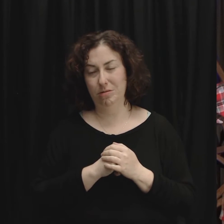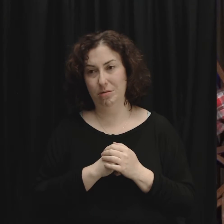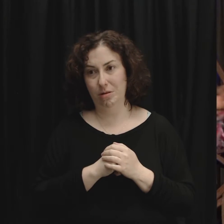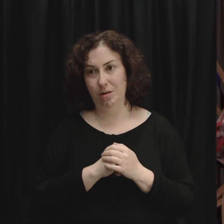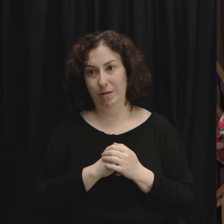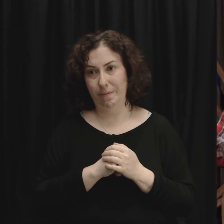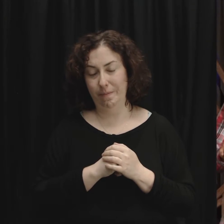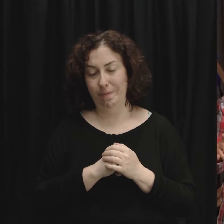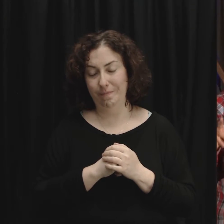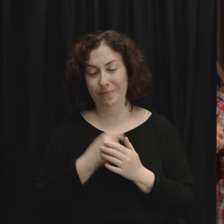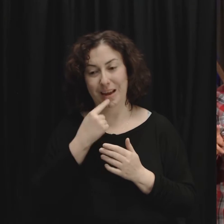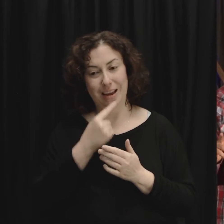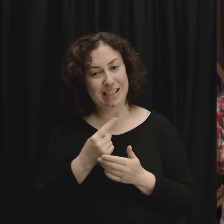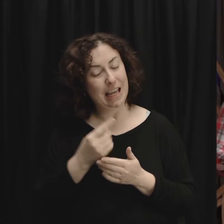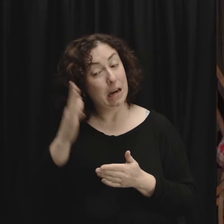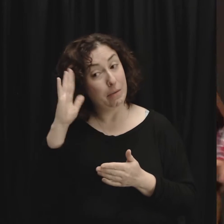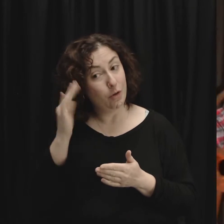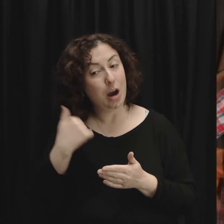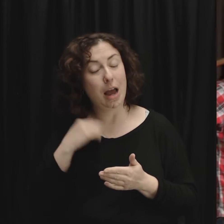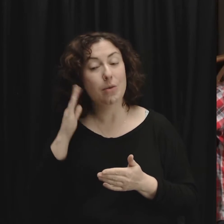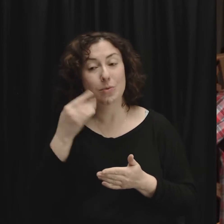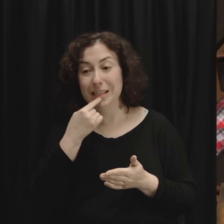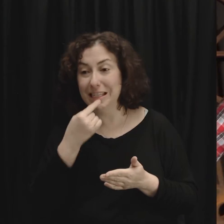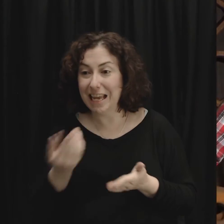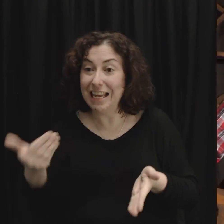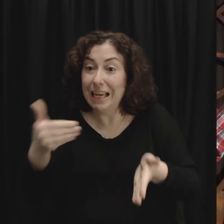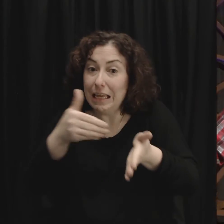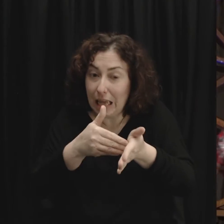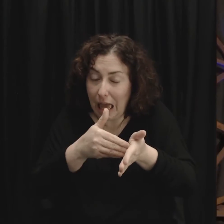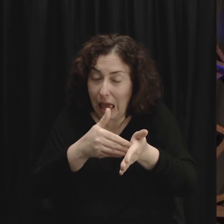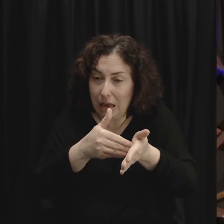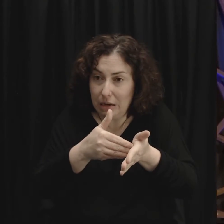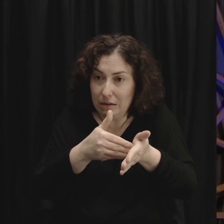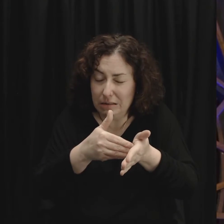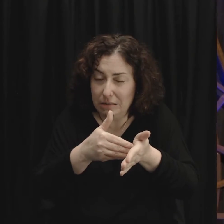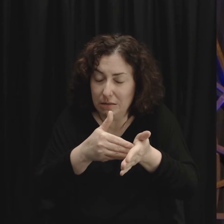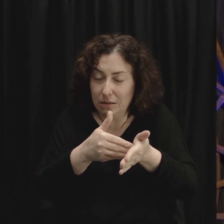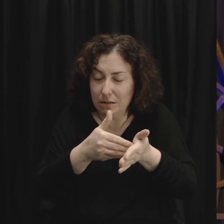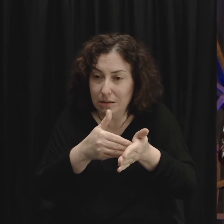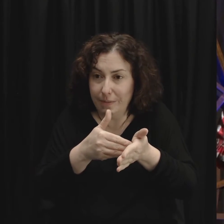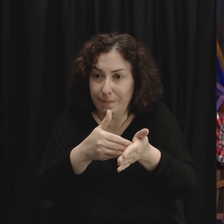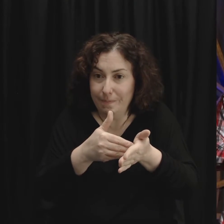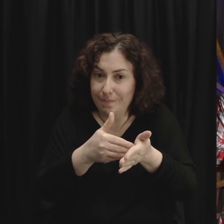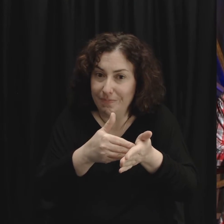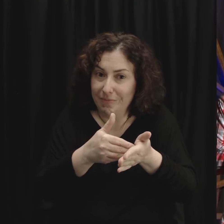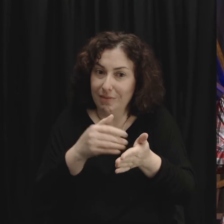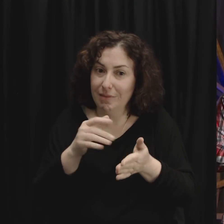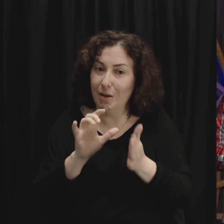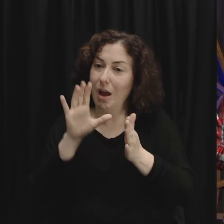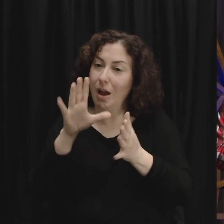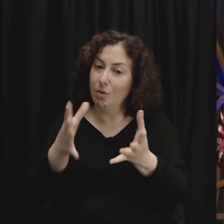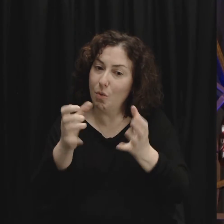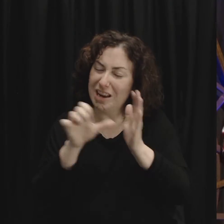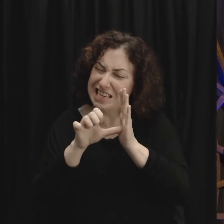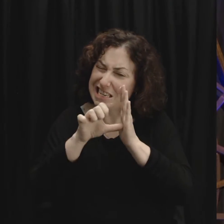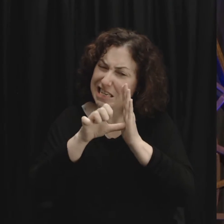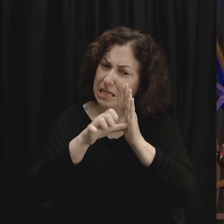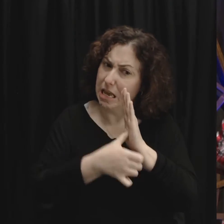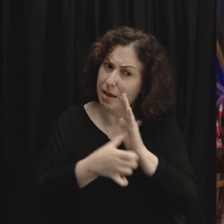I said this before and I'm going to say it again then I'm going to show you just two more scriptures and I'll be done I just got to drive this point home because the whole series